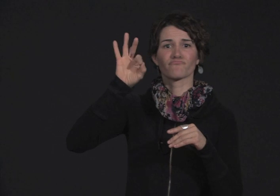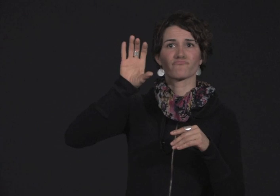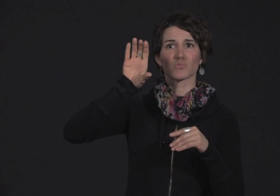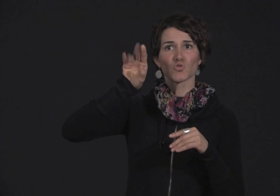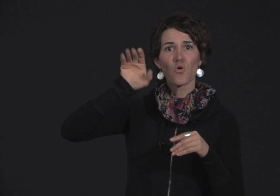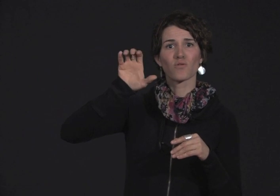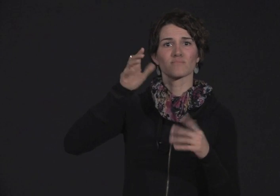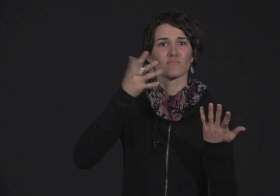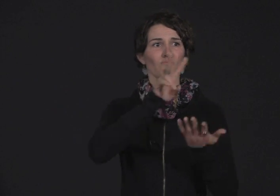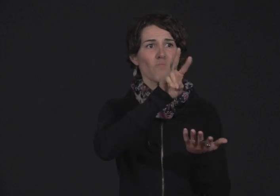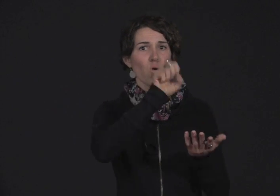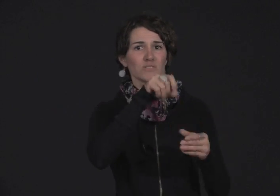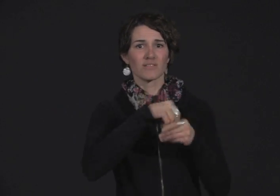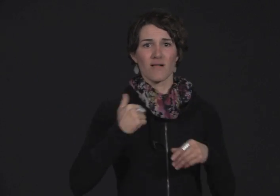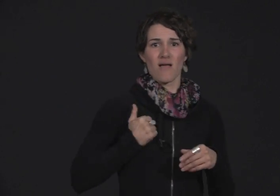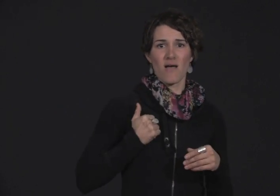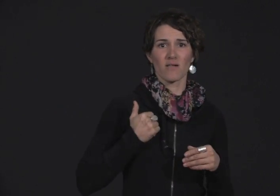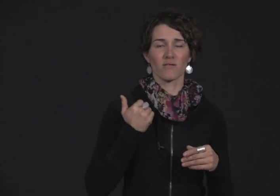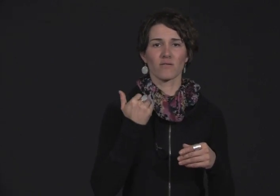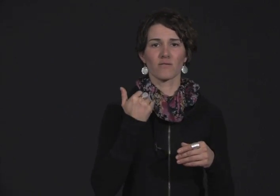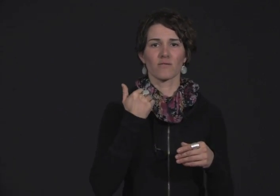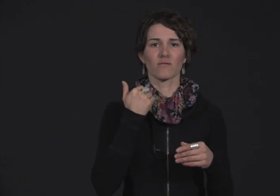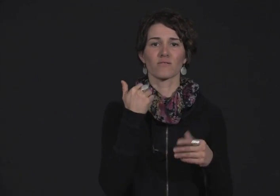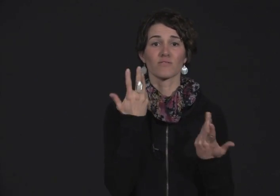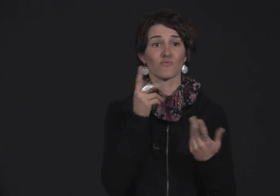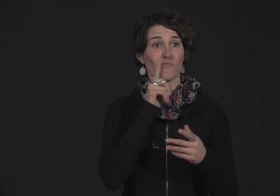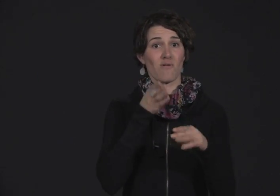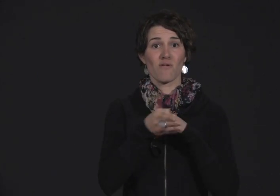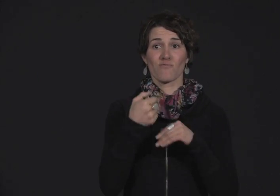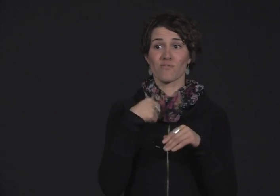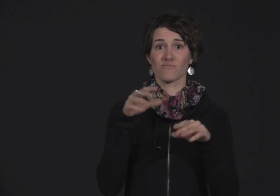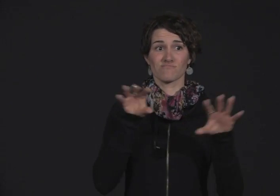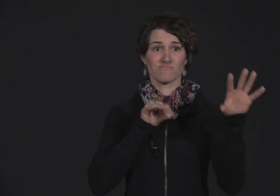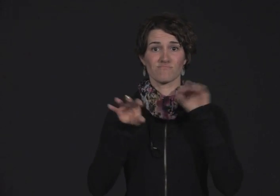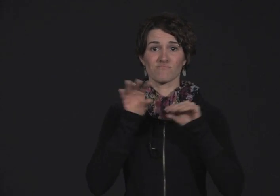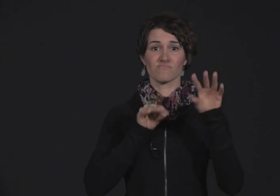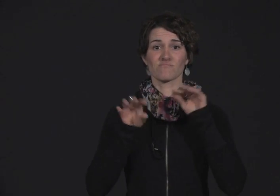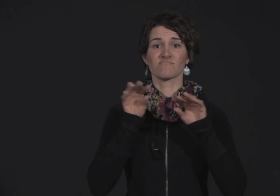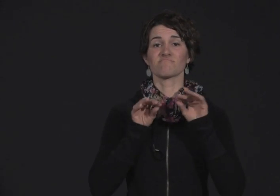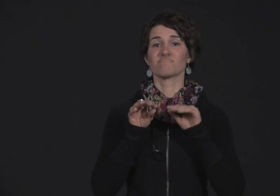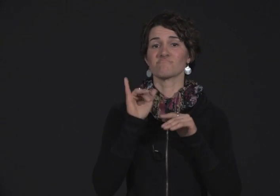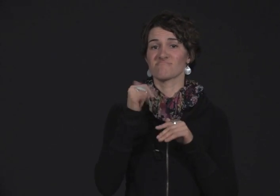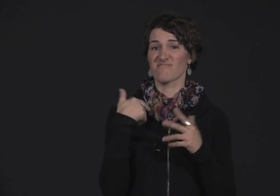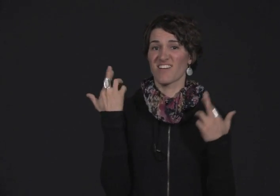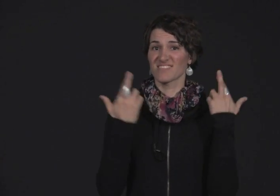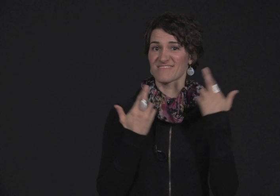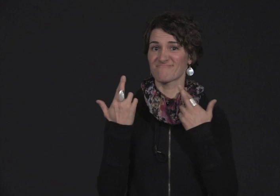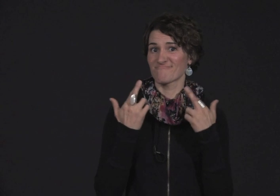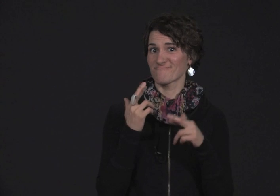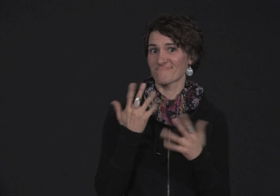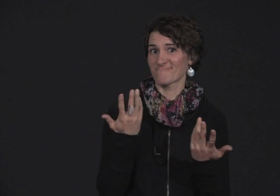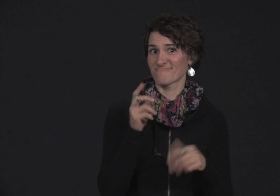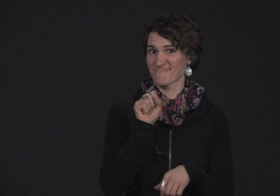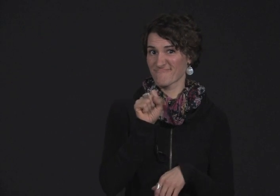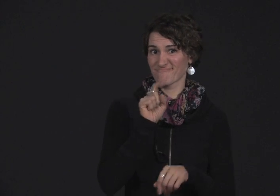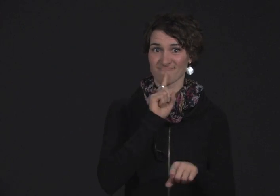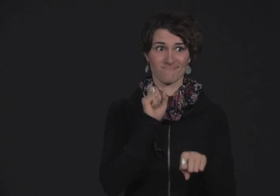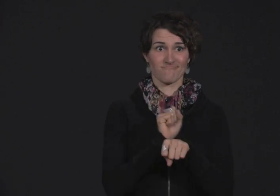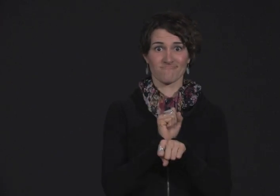I think overall the concept of VRS within Canada and CRTC. I mean, I've gleaned a lot of information, and I've realized